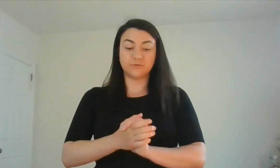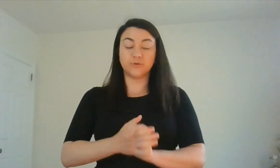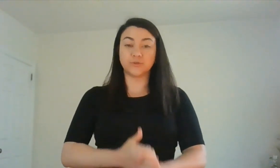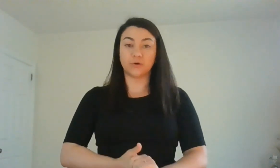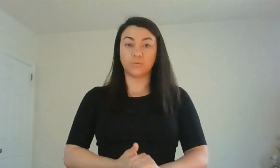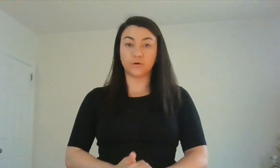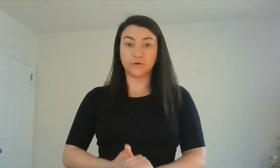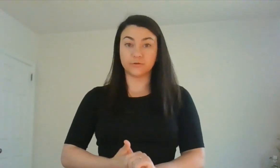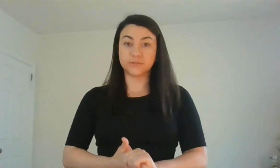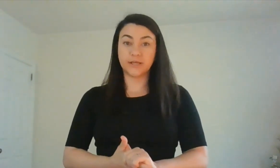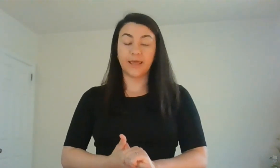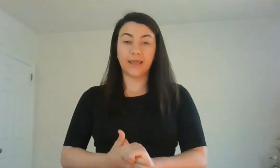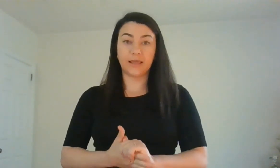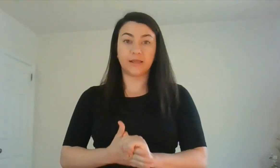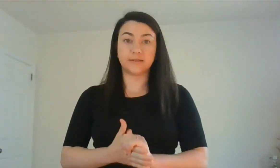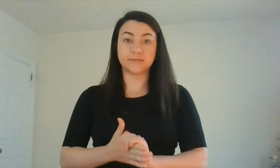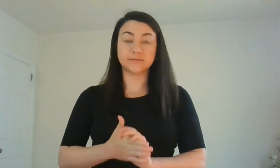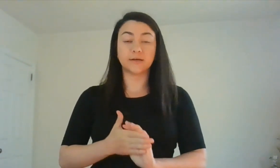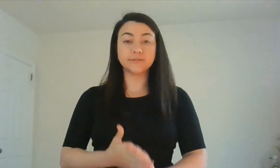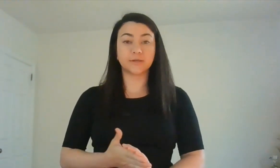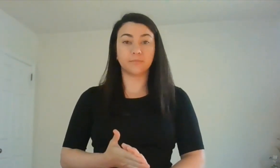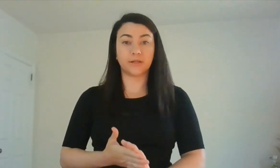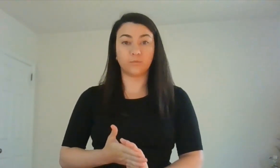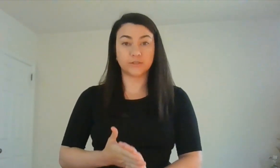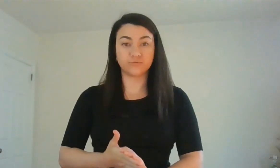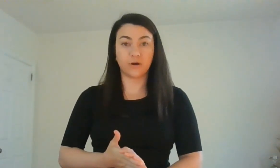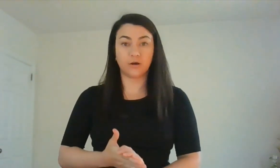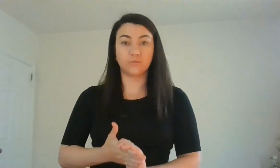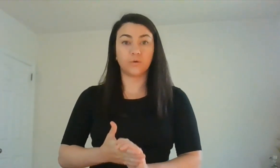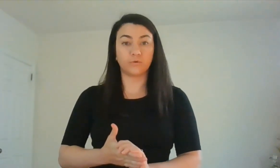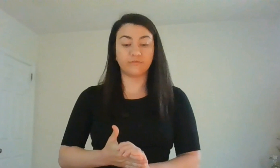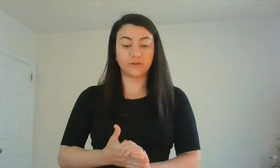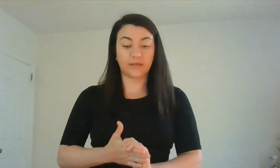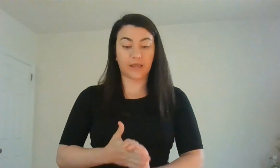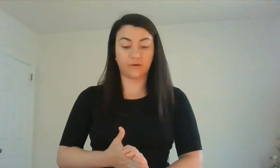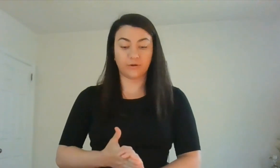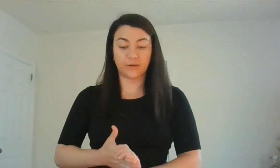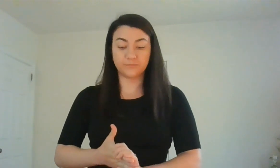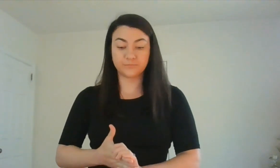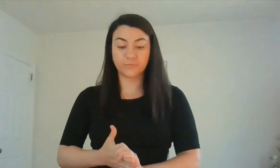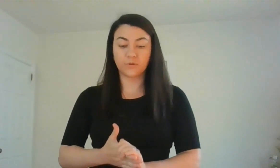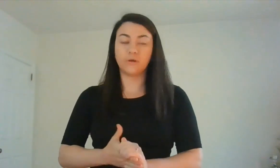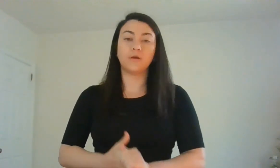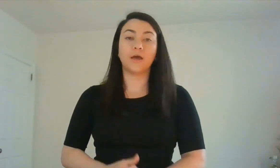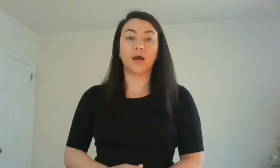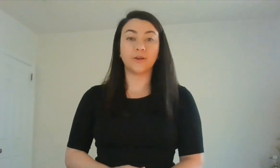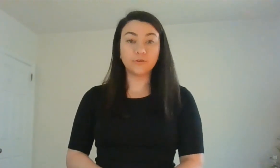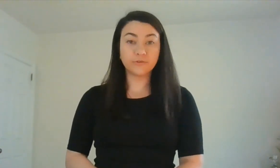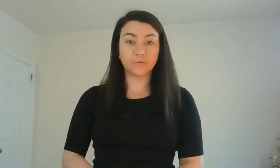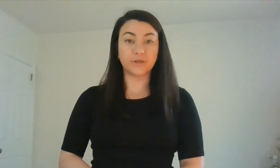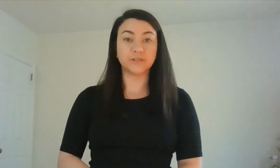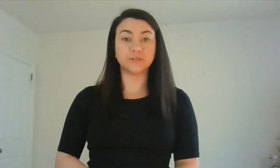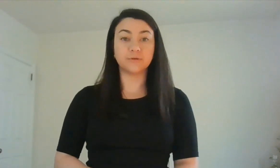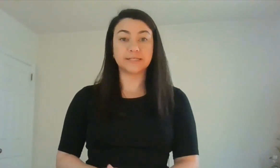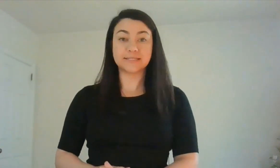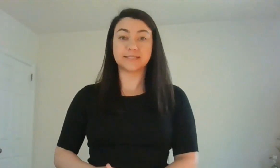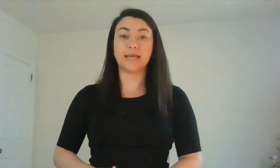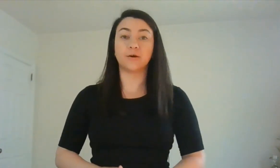use our words and tell somebody what's wrong when we're feeling angry. Another thing we can do is to take a